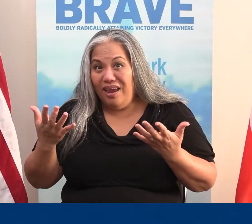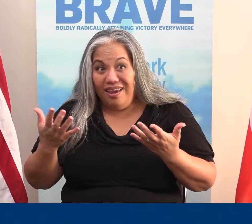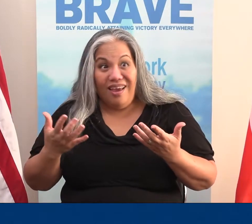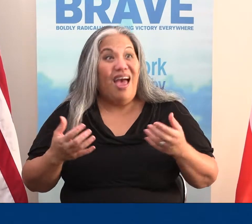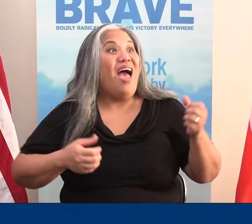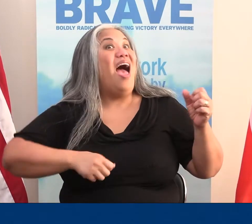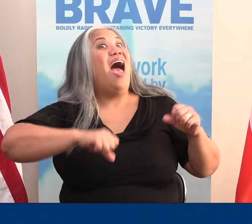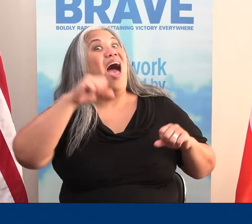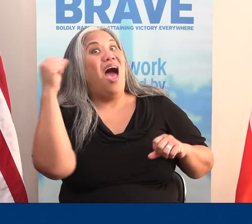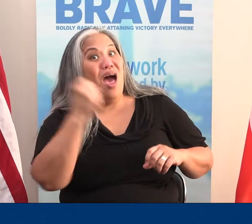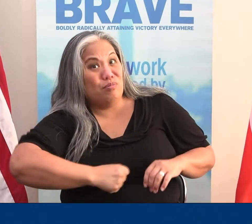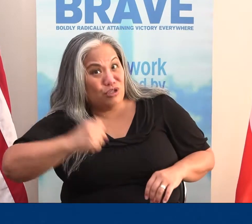Absolutely.